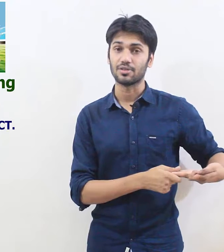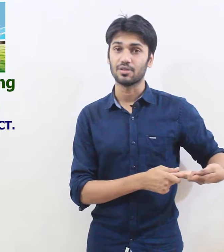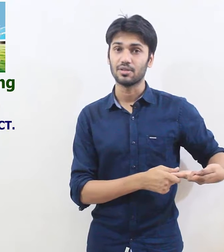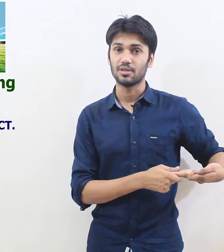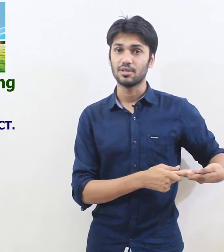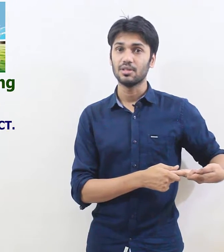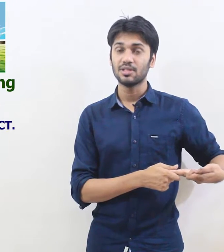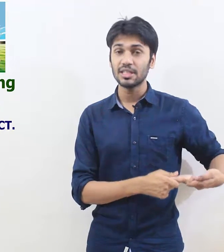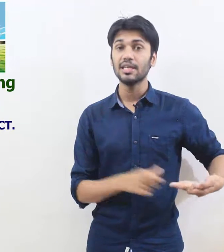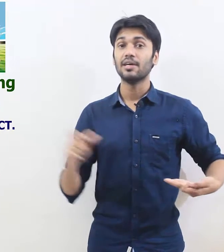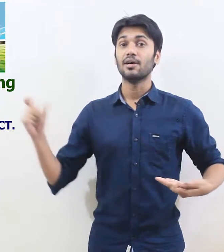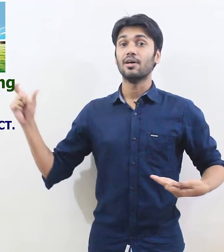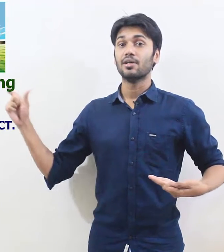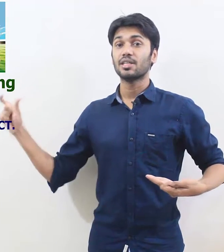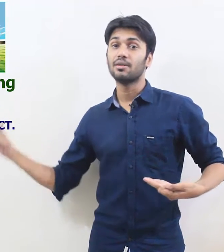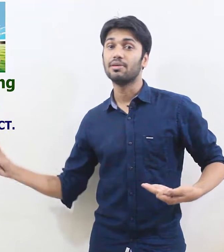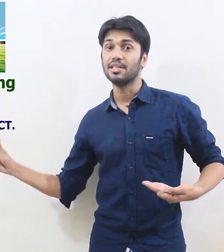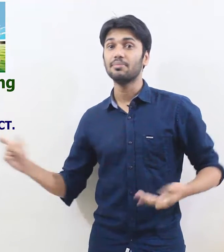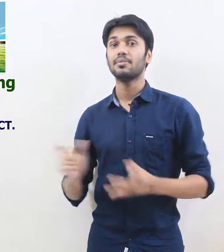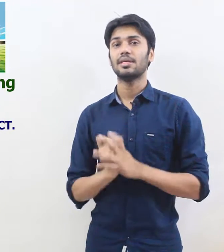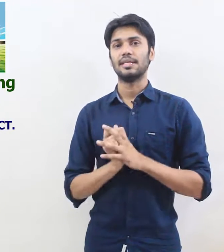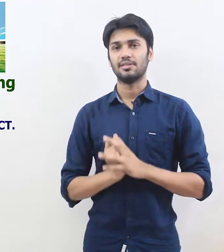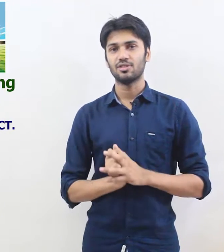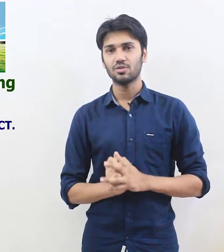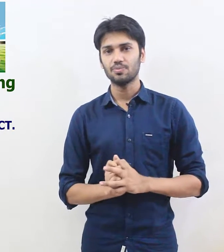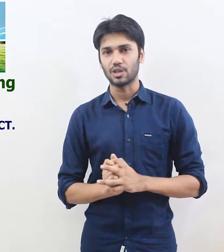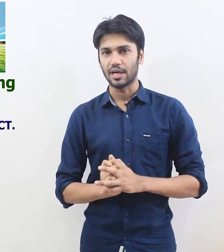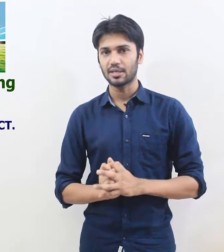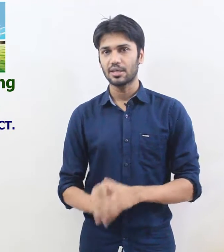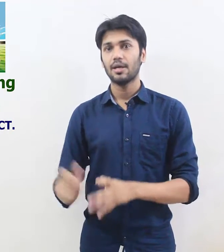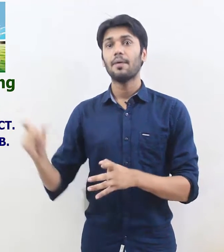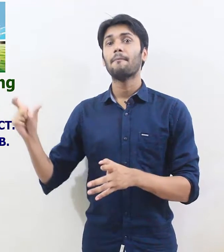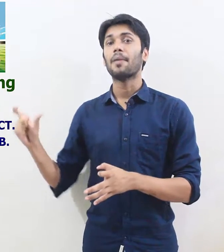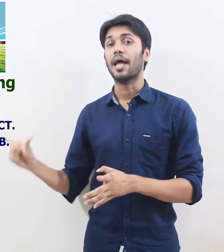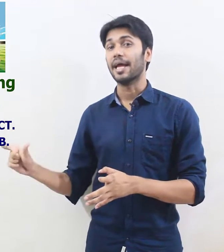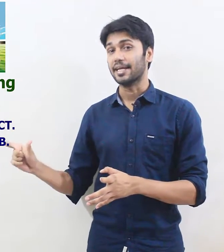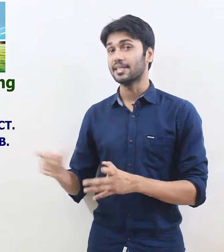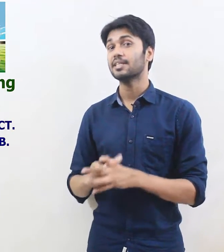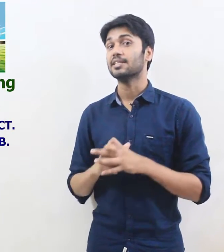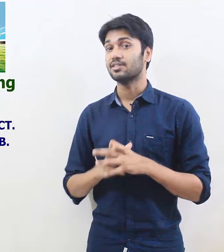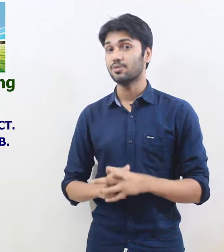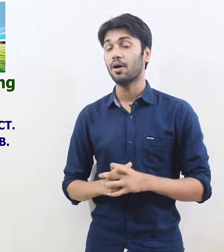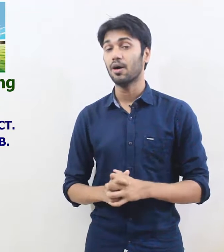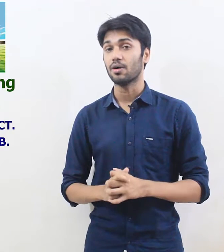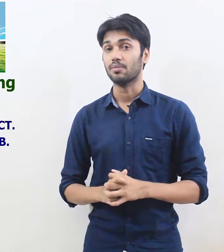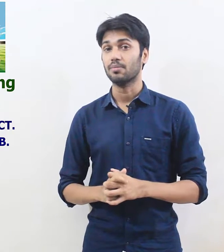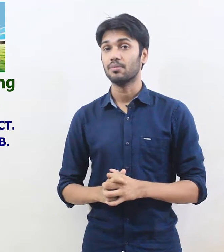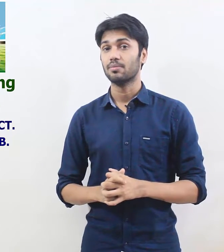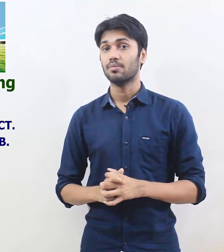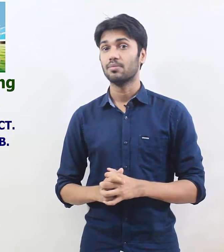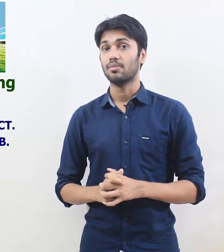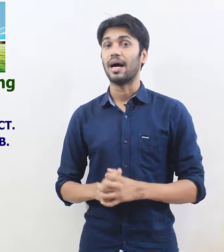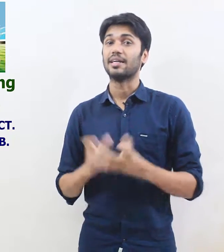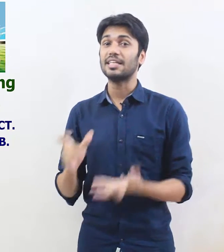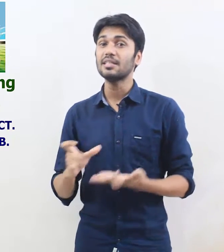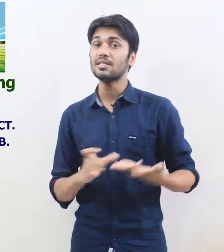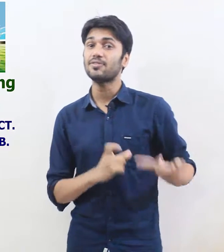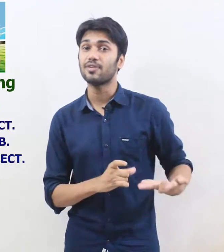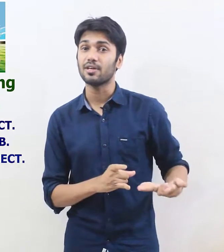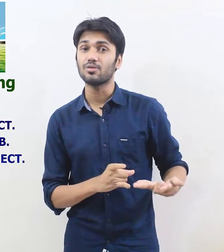field see Karim is the subject playing is the verb and in the